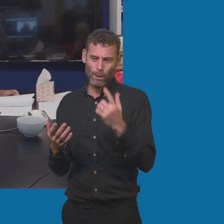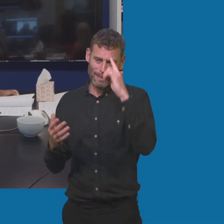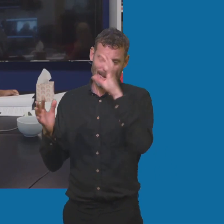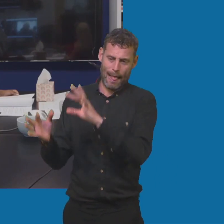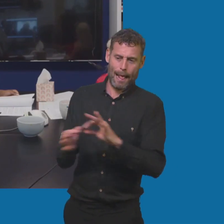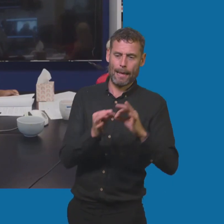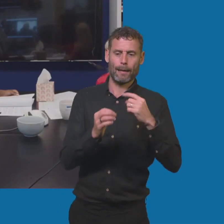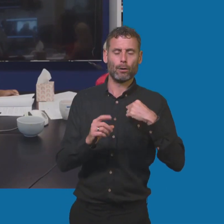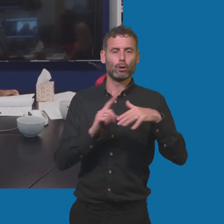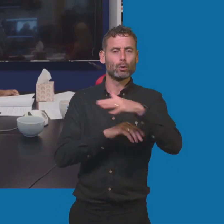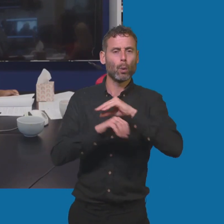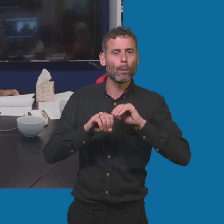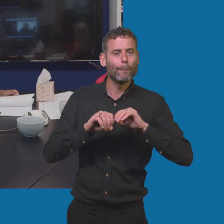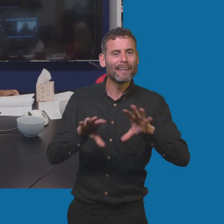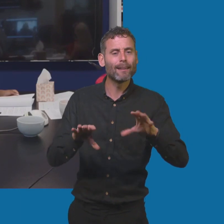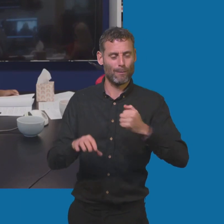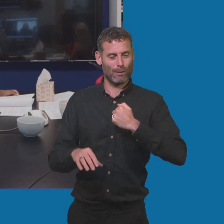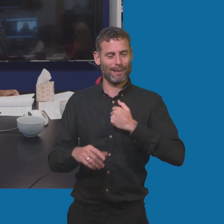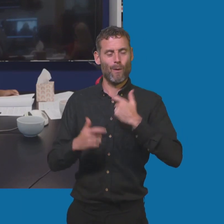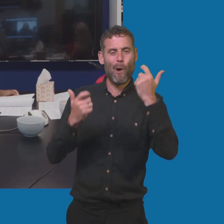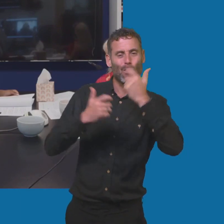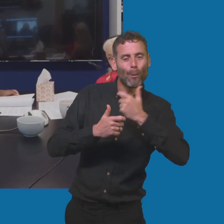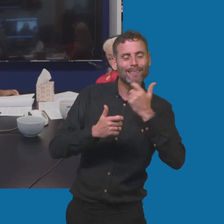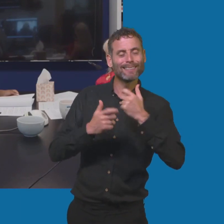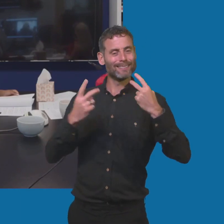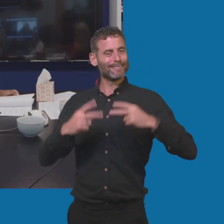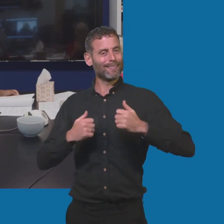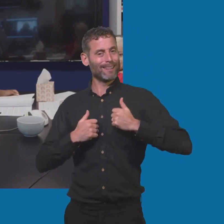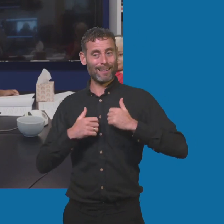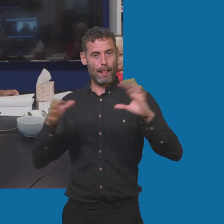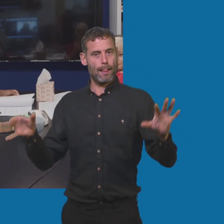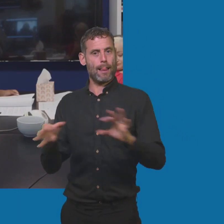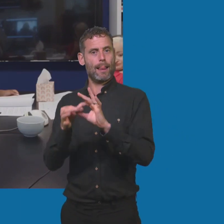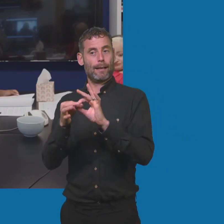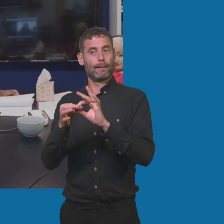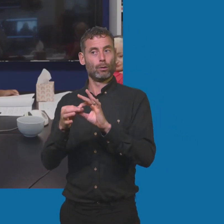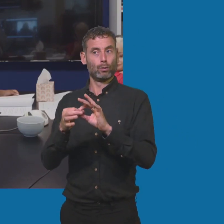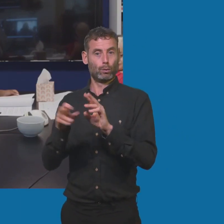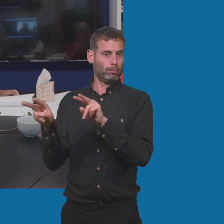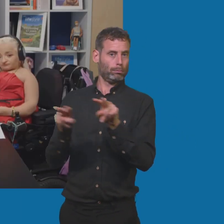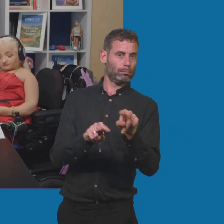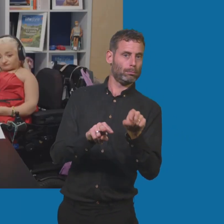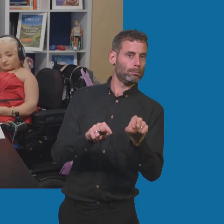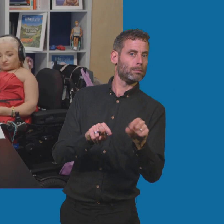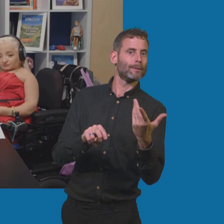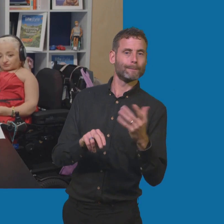dancing, comedy, all that stuff. It kind of was that stepping stone for me. So I'm quite thankful